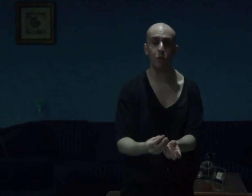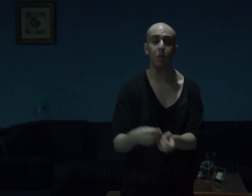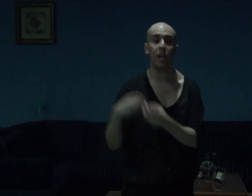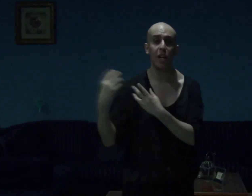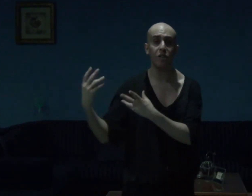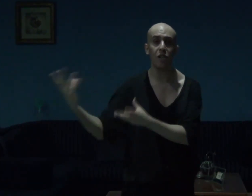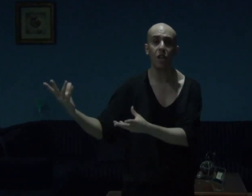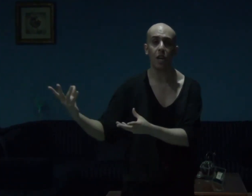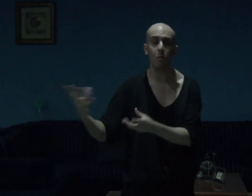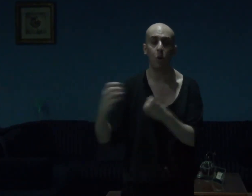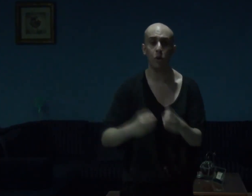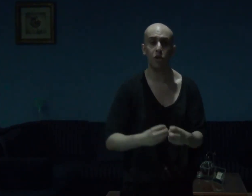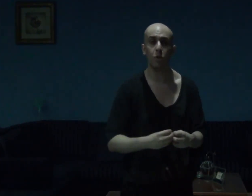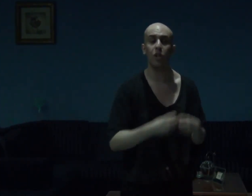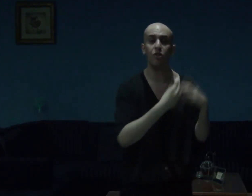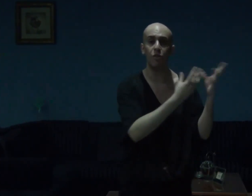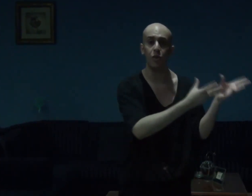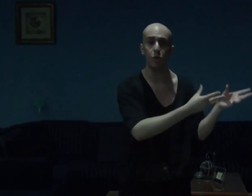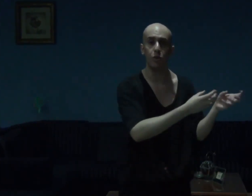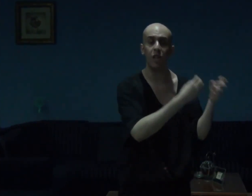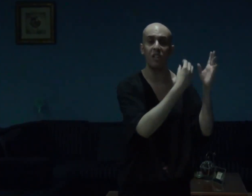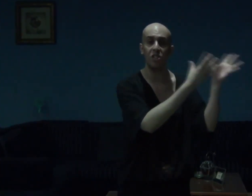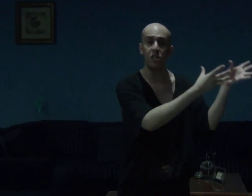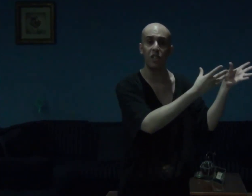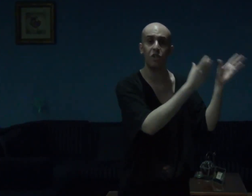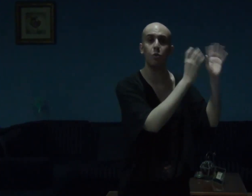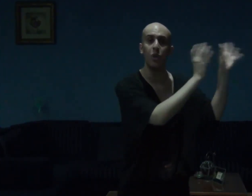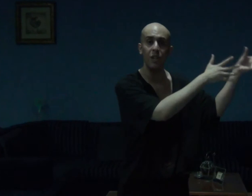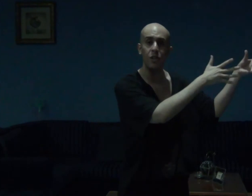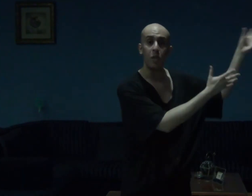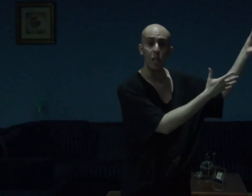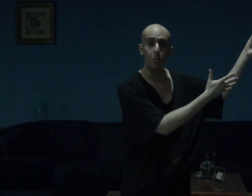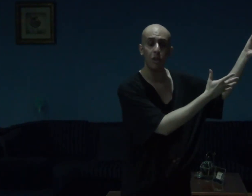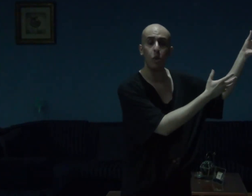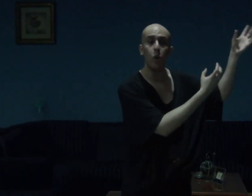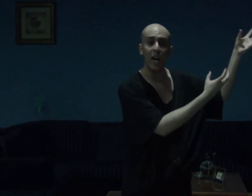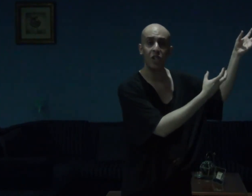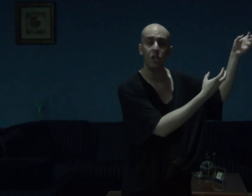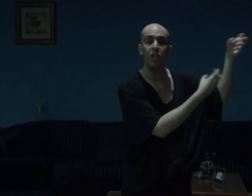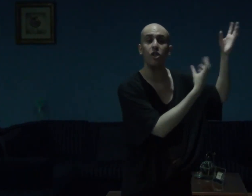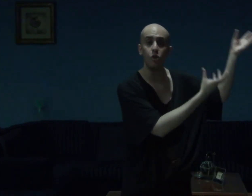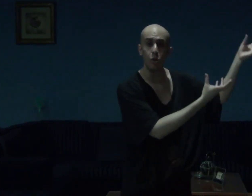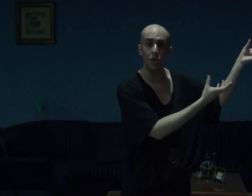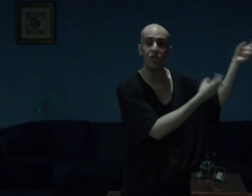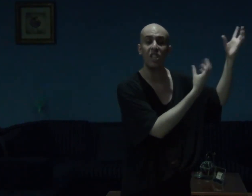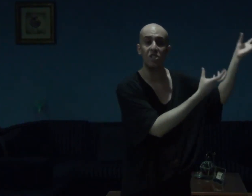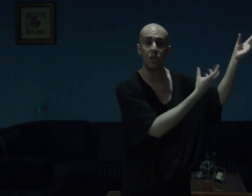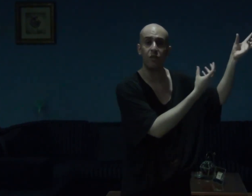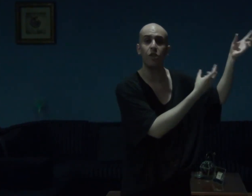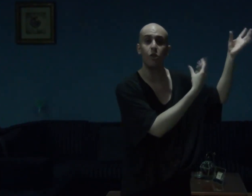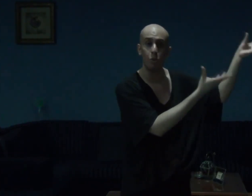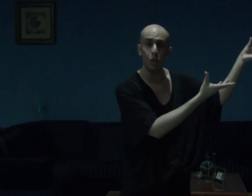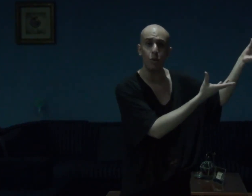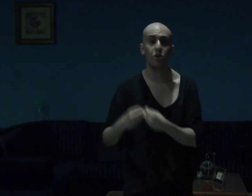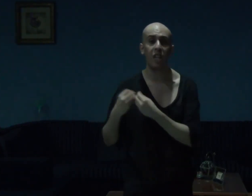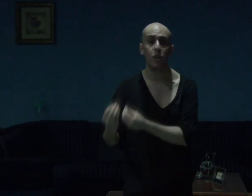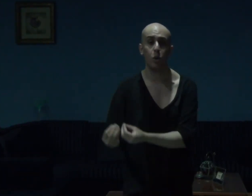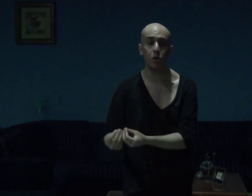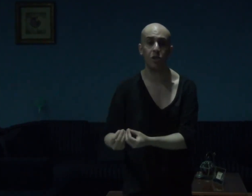behind the game, also, interviewed, and discussed, with, people, who actually, endured, and suffered, through, psychosis,